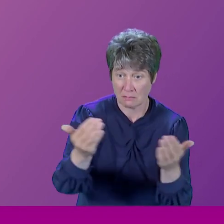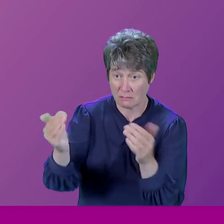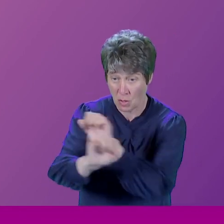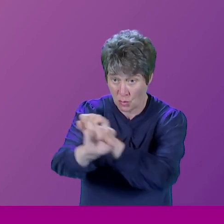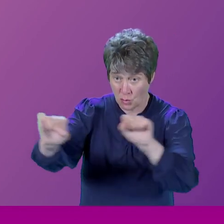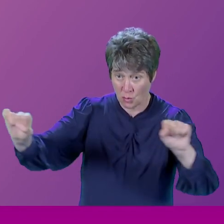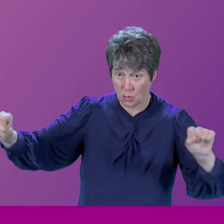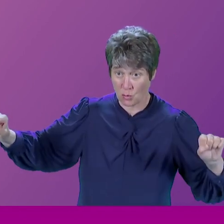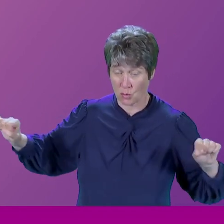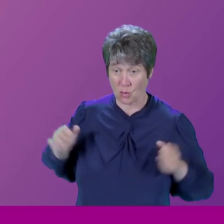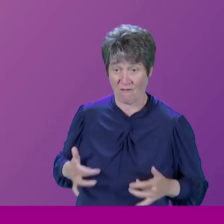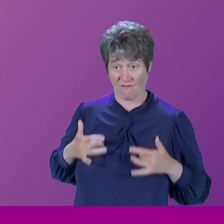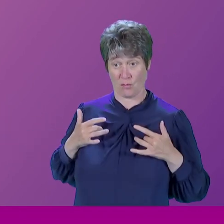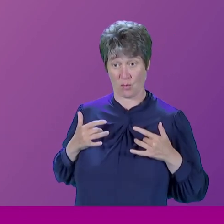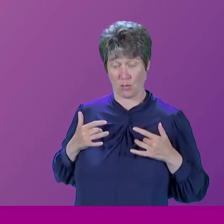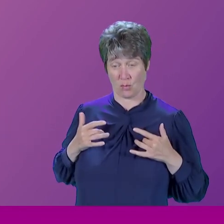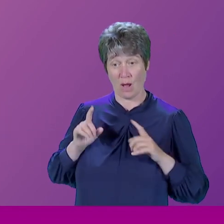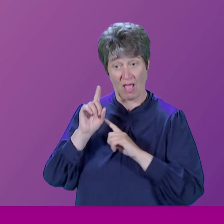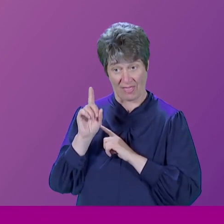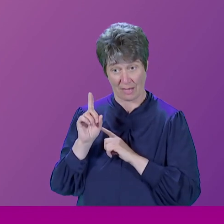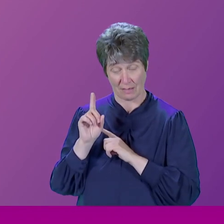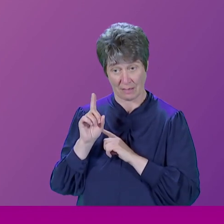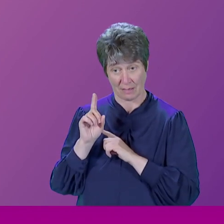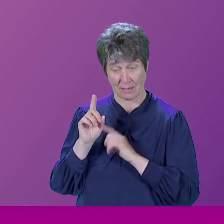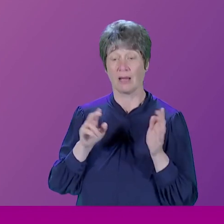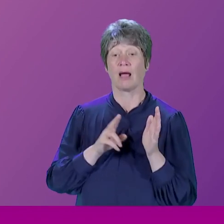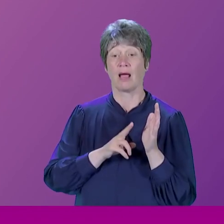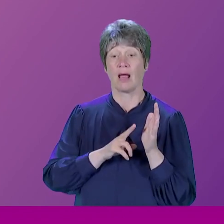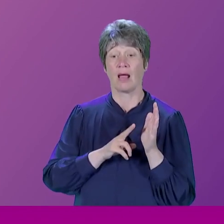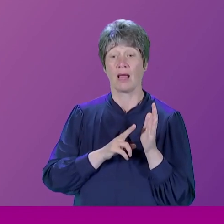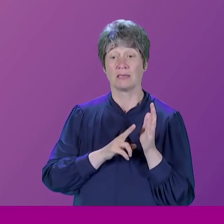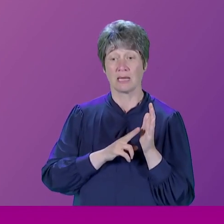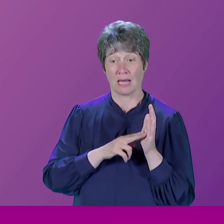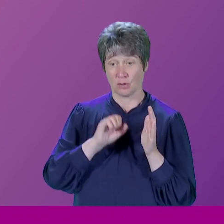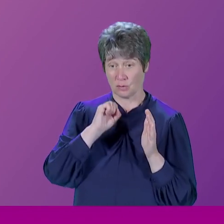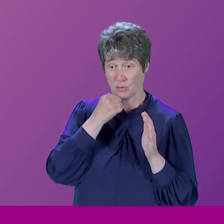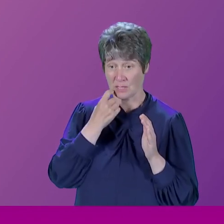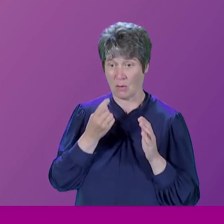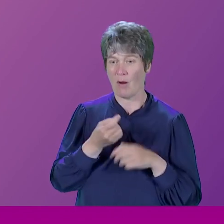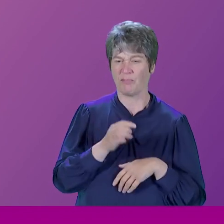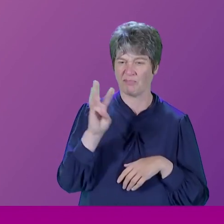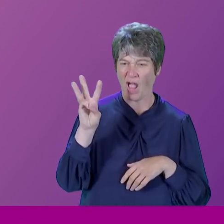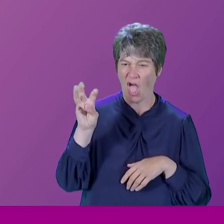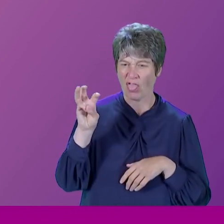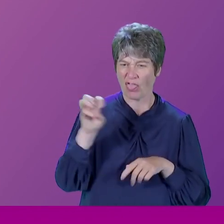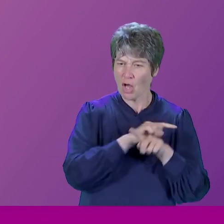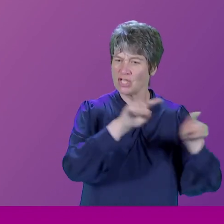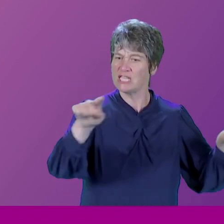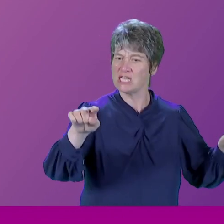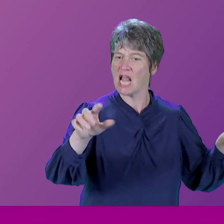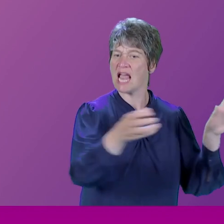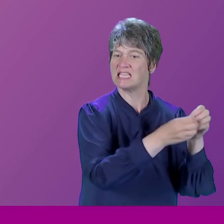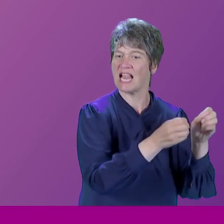And then one of two things would happen. He'd either say, well, 13 of you have said this and four of you have said the other.